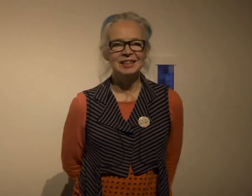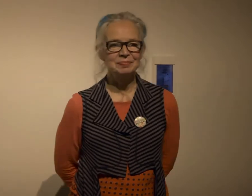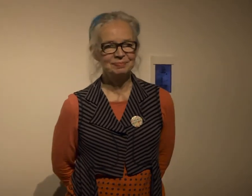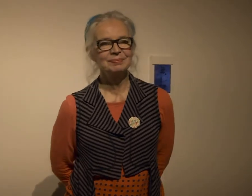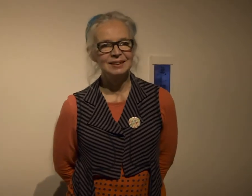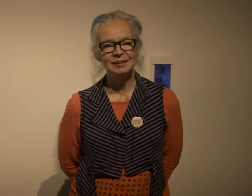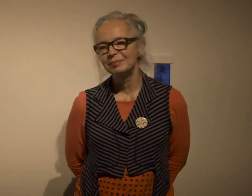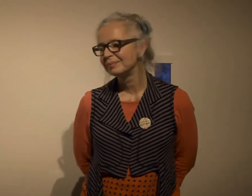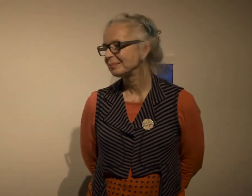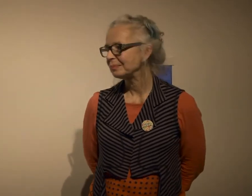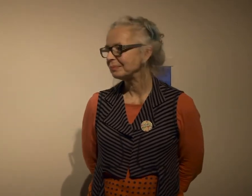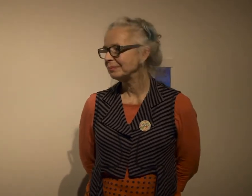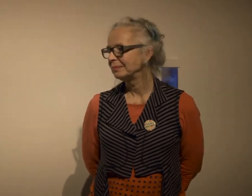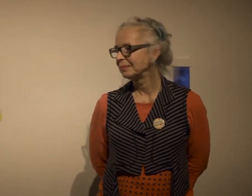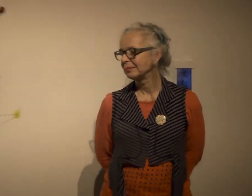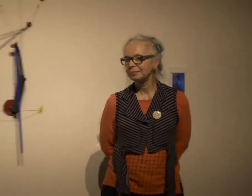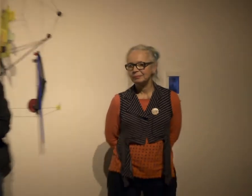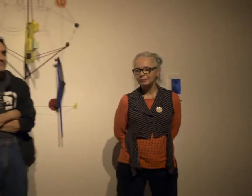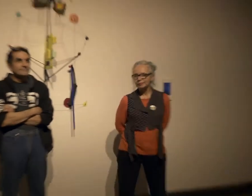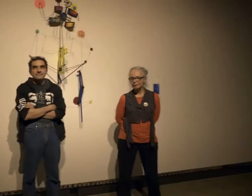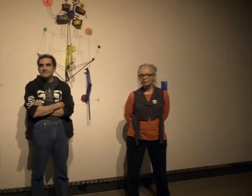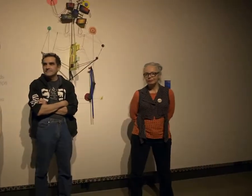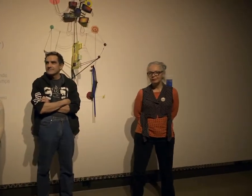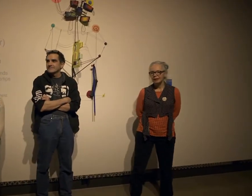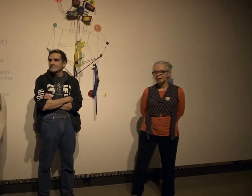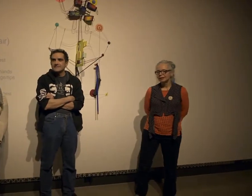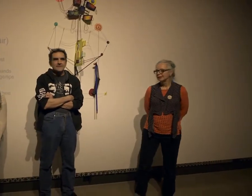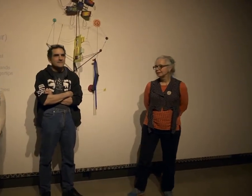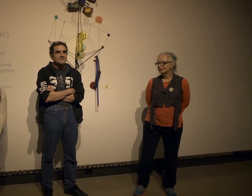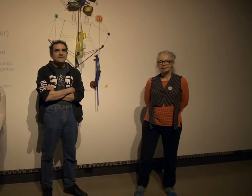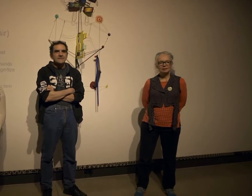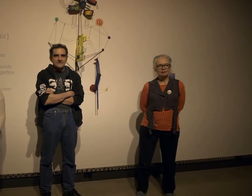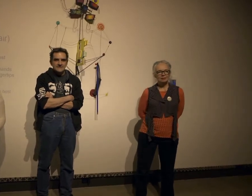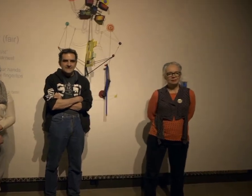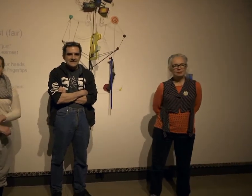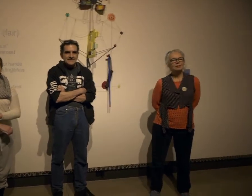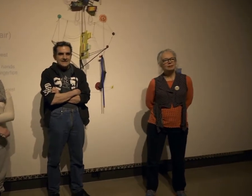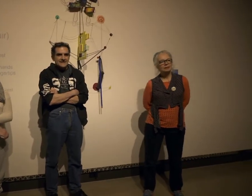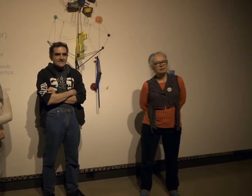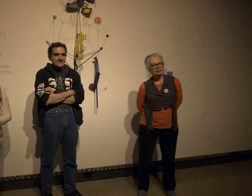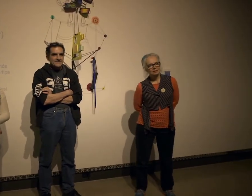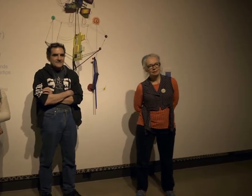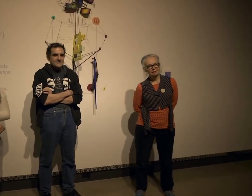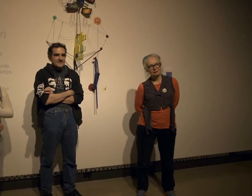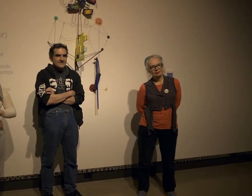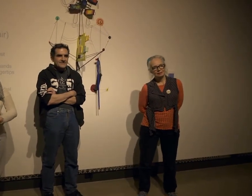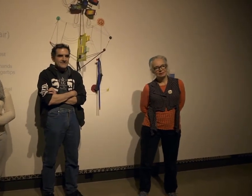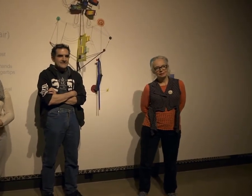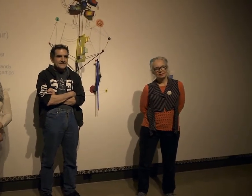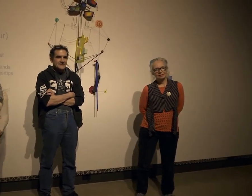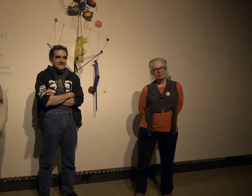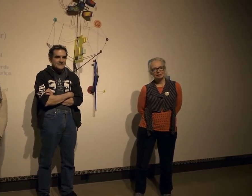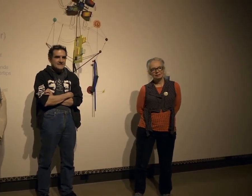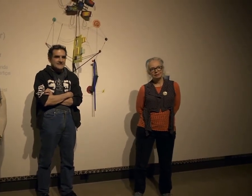good it's time I have a question when you were